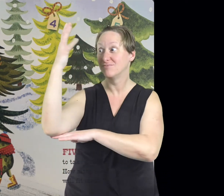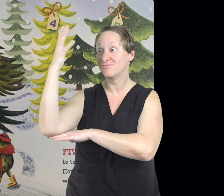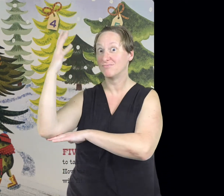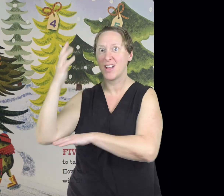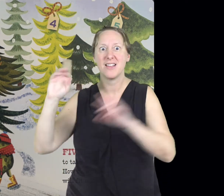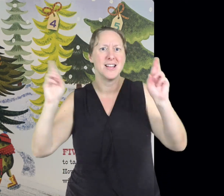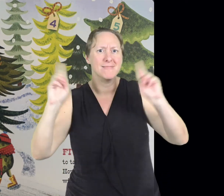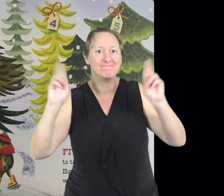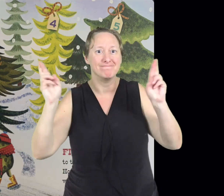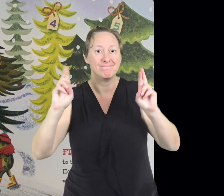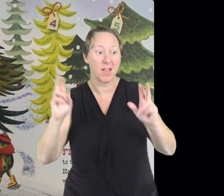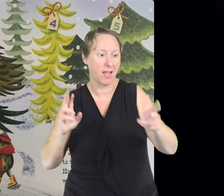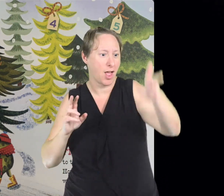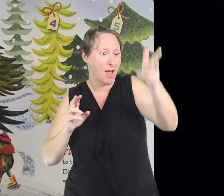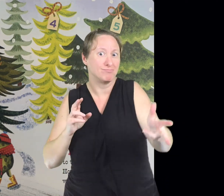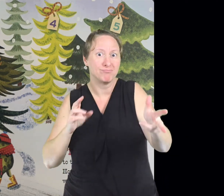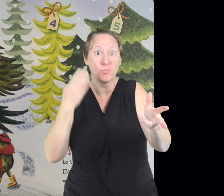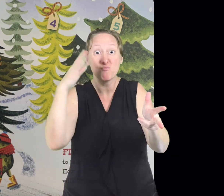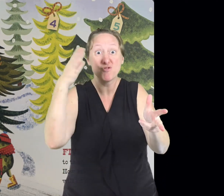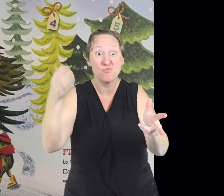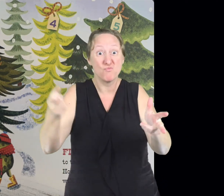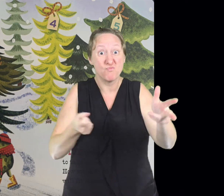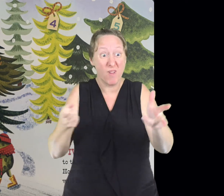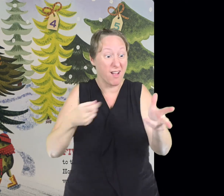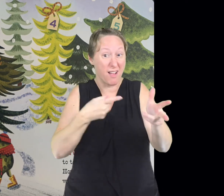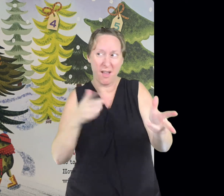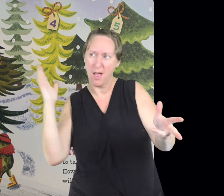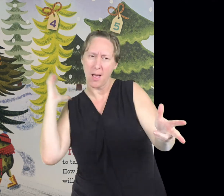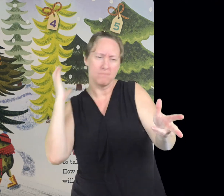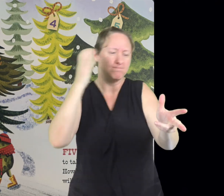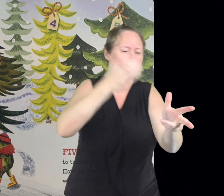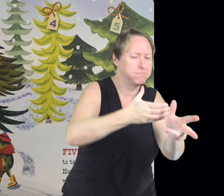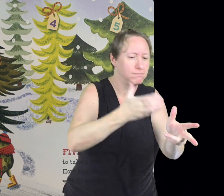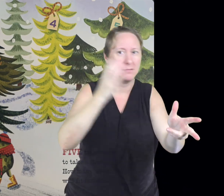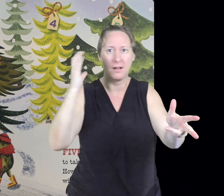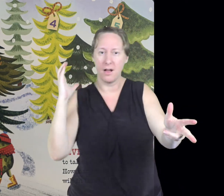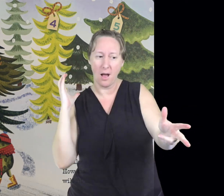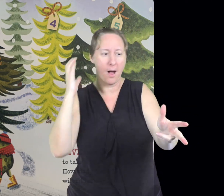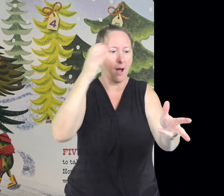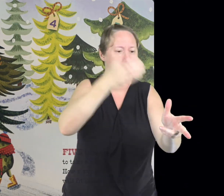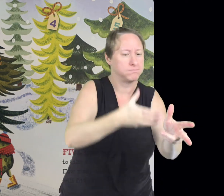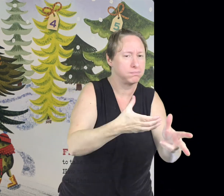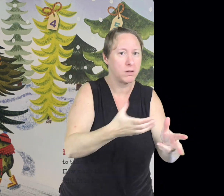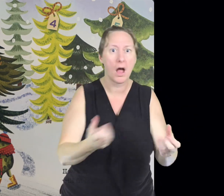five trees ready to take a ride how many trees will fit inside